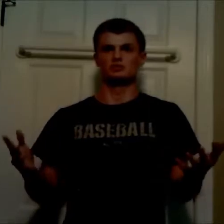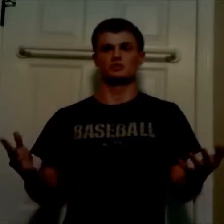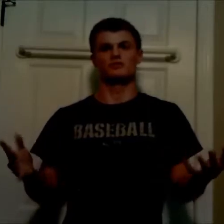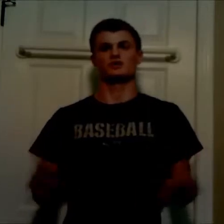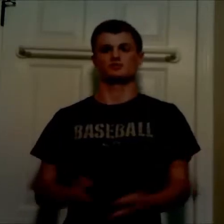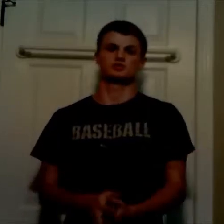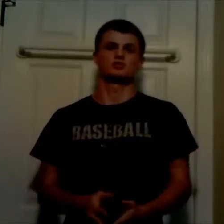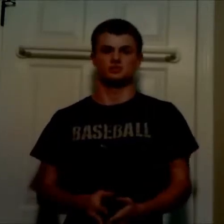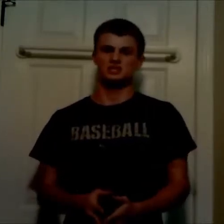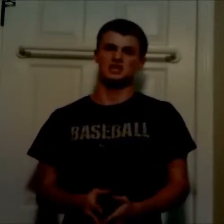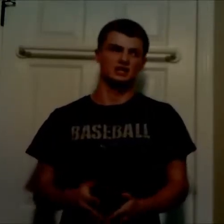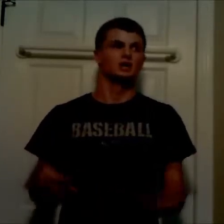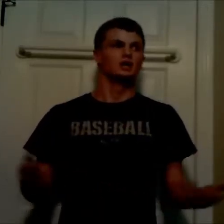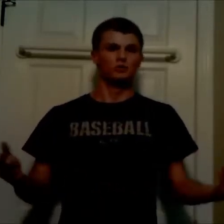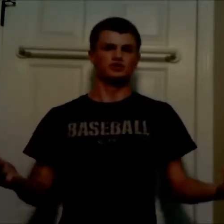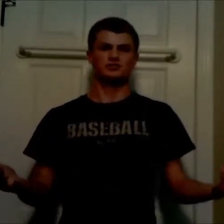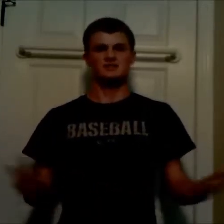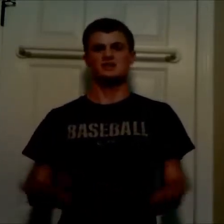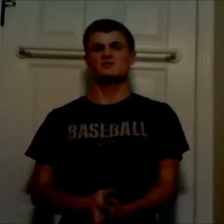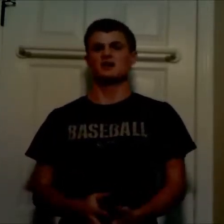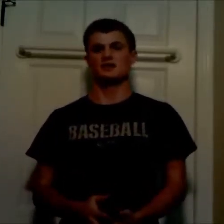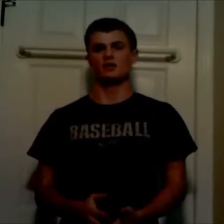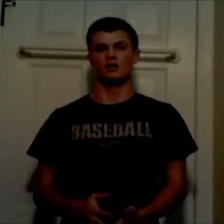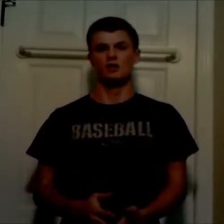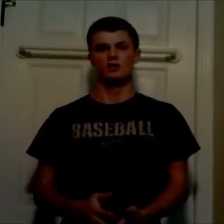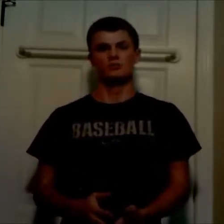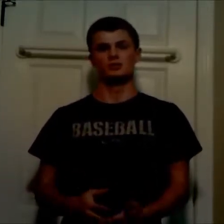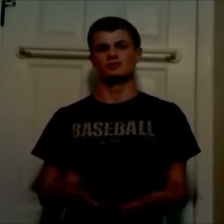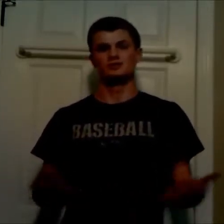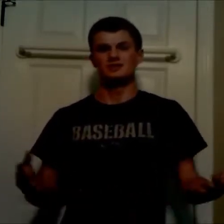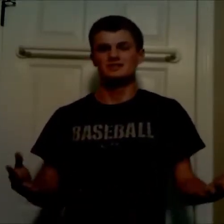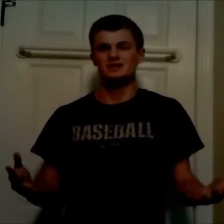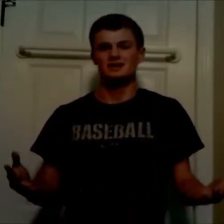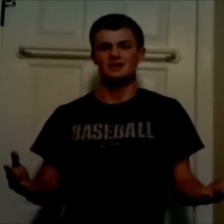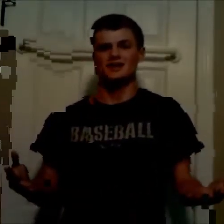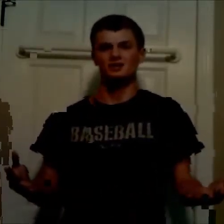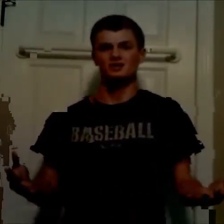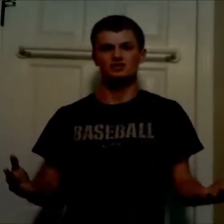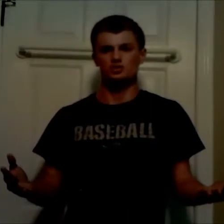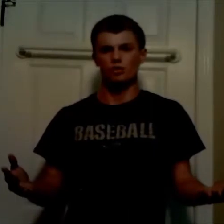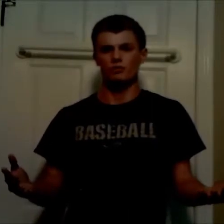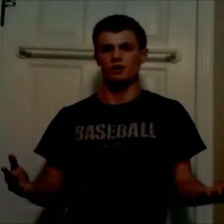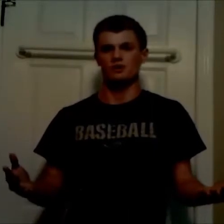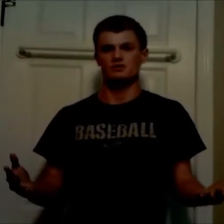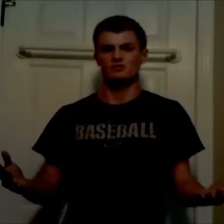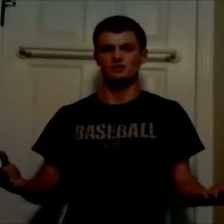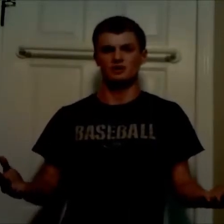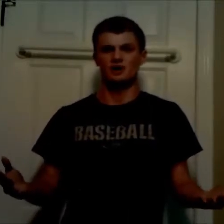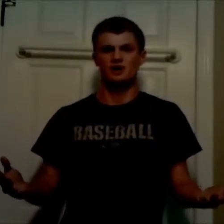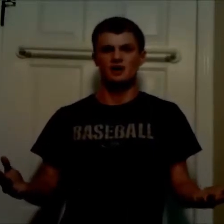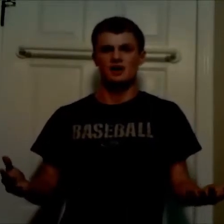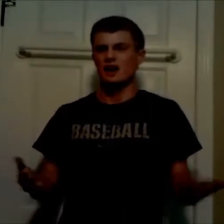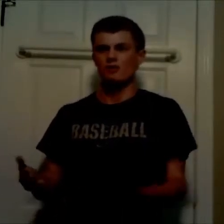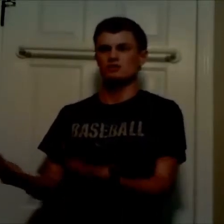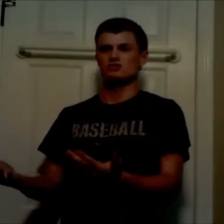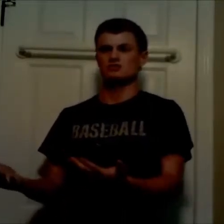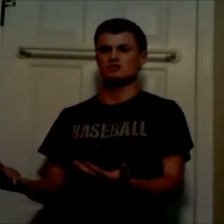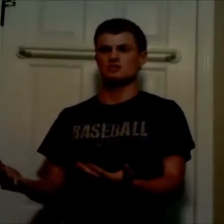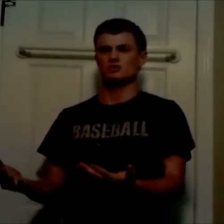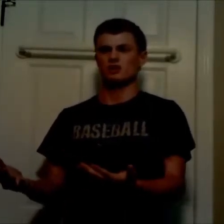visual effects were so stunning. Which, for that time, yeah, they are. But, it's not that good, story-wise. It's really not. And, how would you do a sequel?